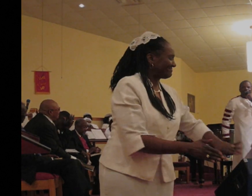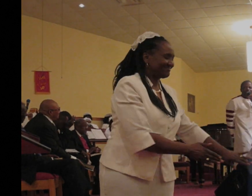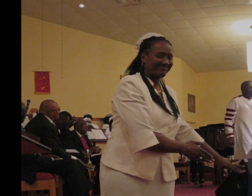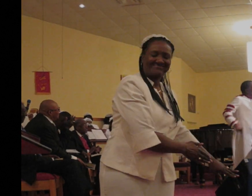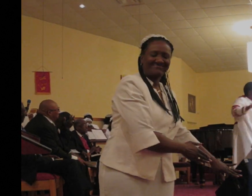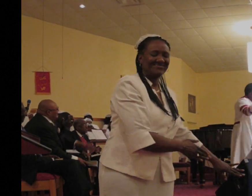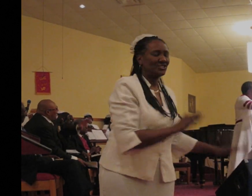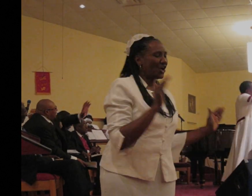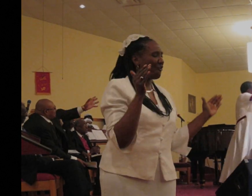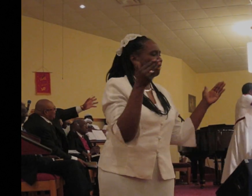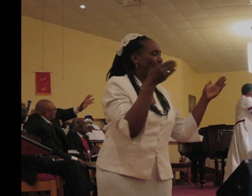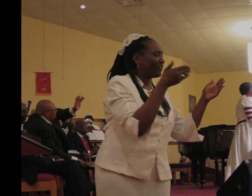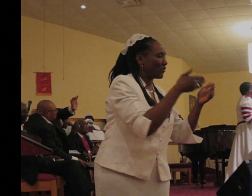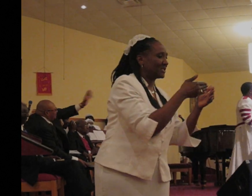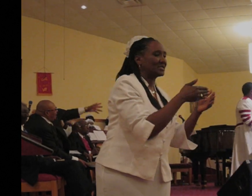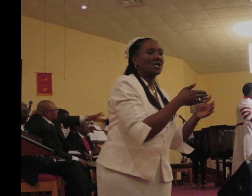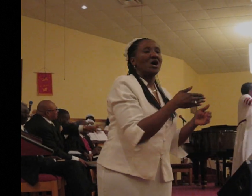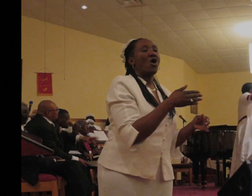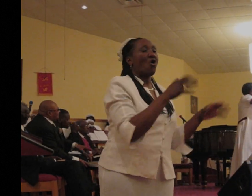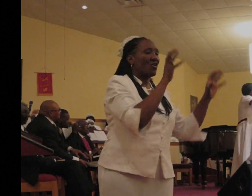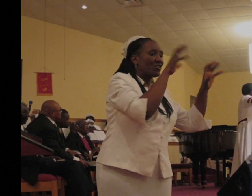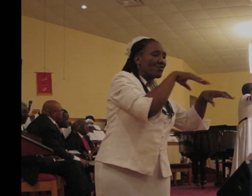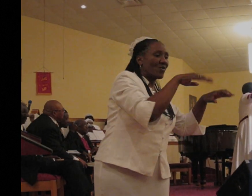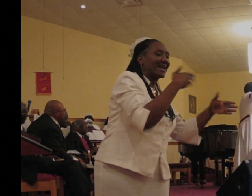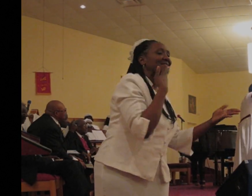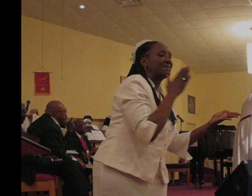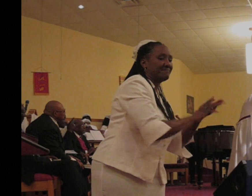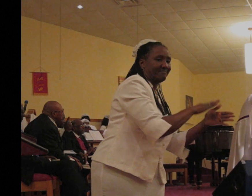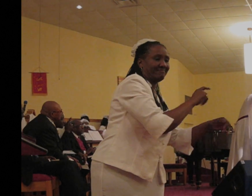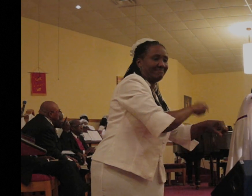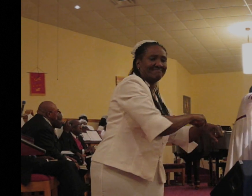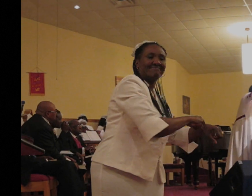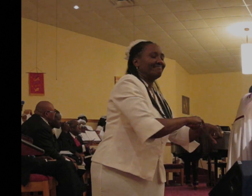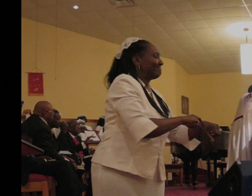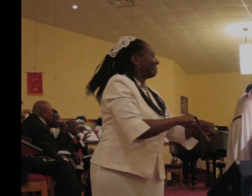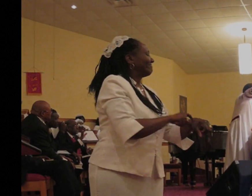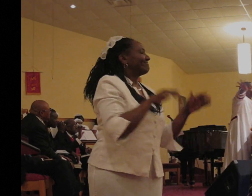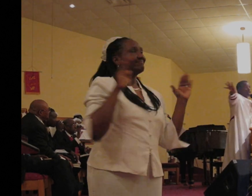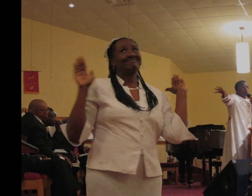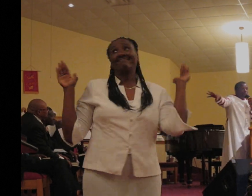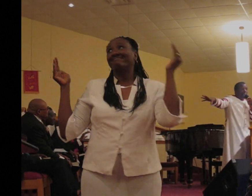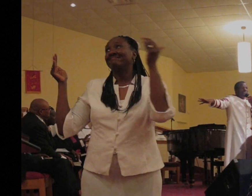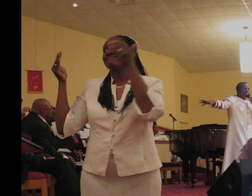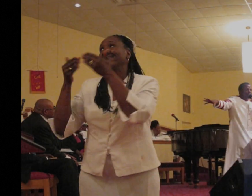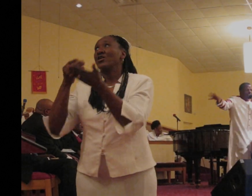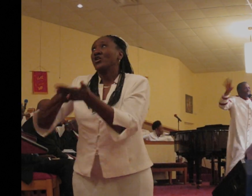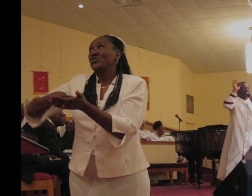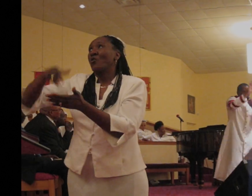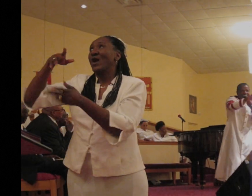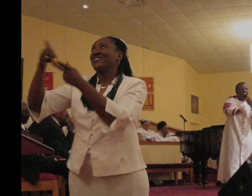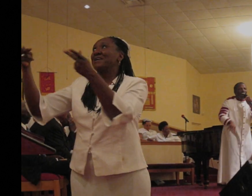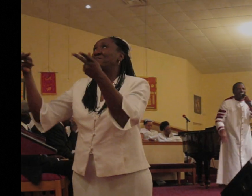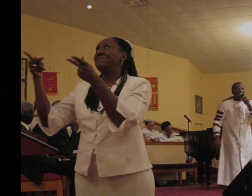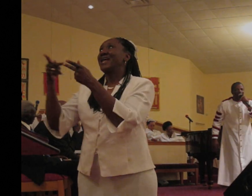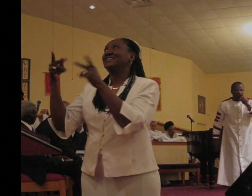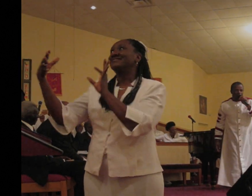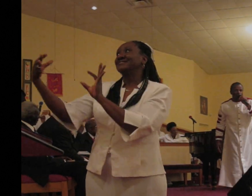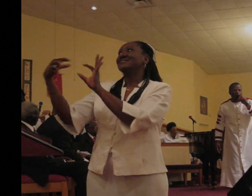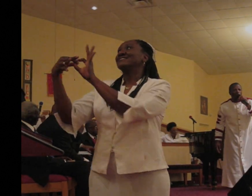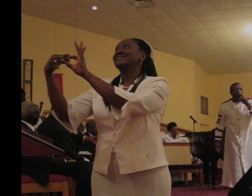on your rain. Put your mind on the wealthy place that God has in store.